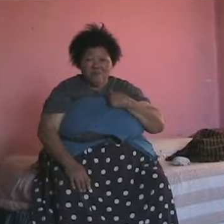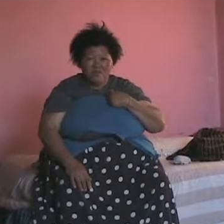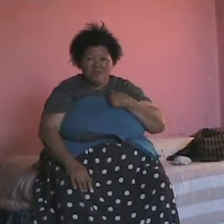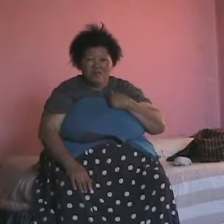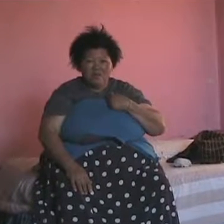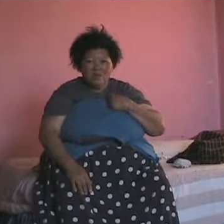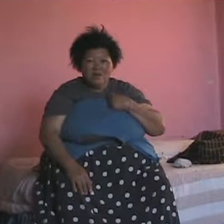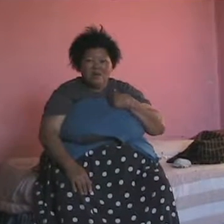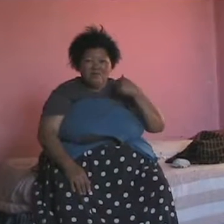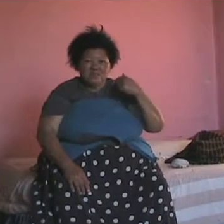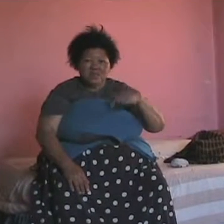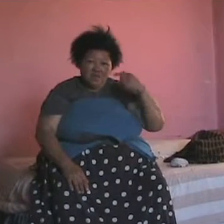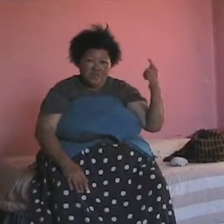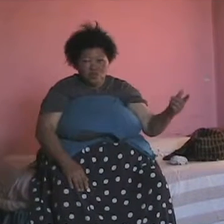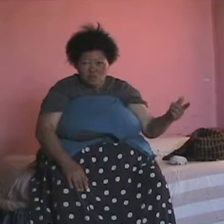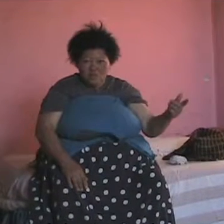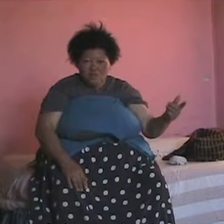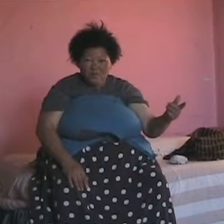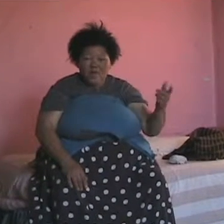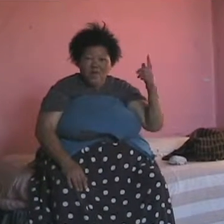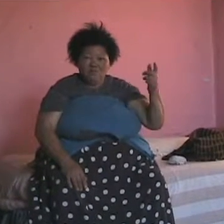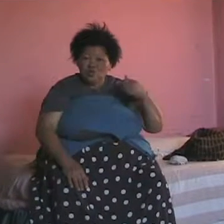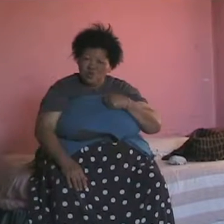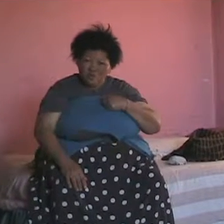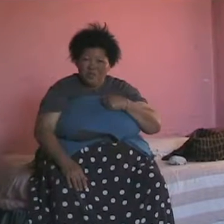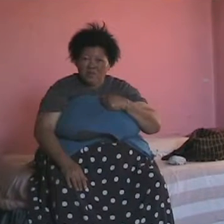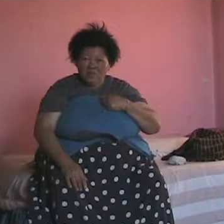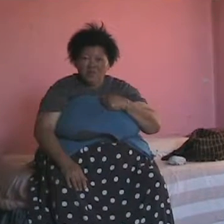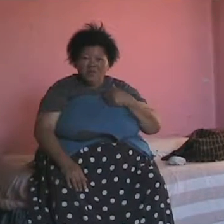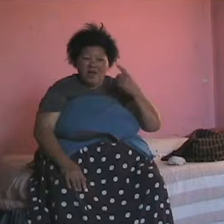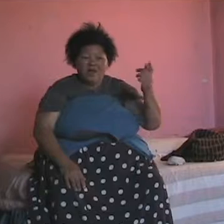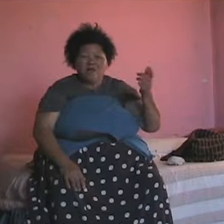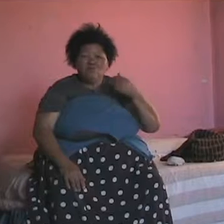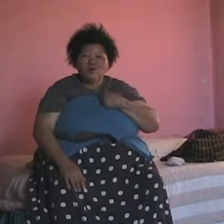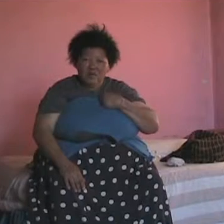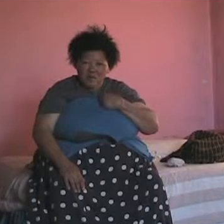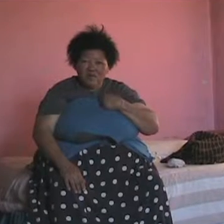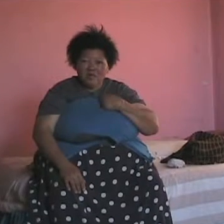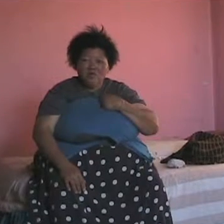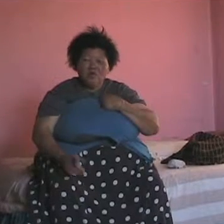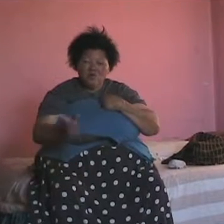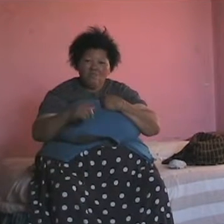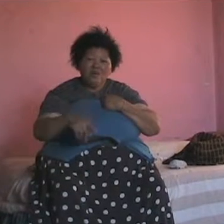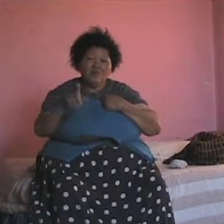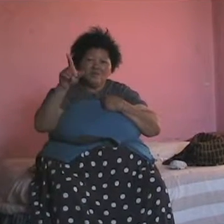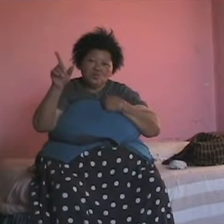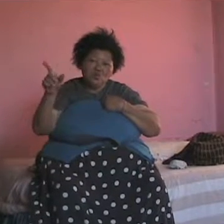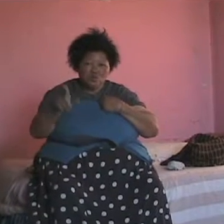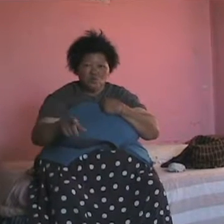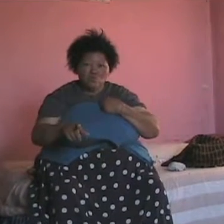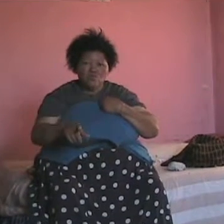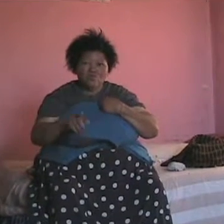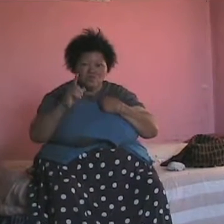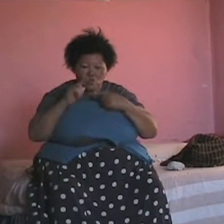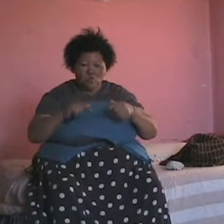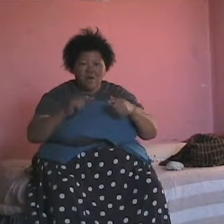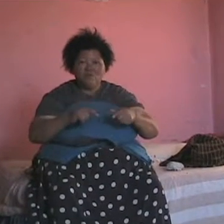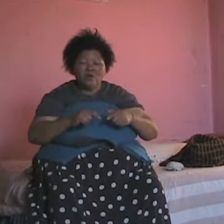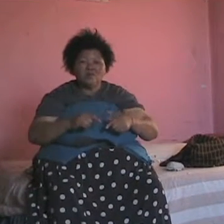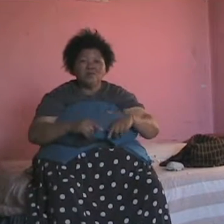mother. I must tell her the truth. I am not your mother. I am your granny. Your mother is so-and-so. She must grow up knowing that.